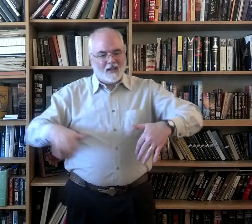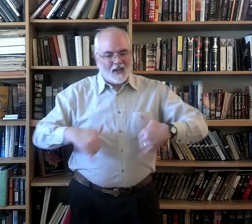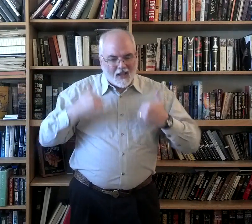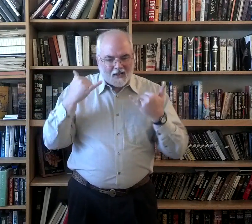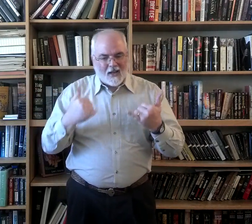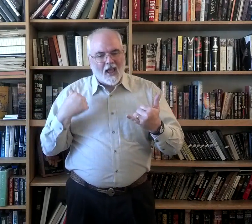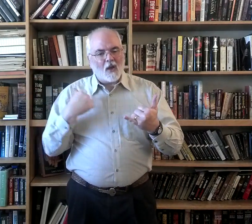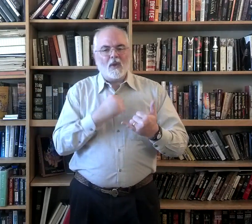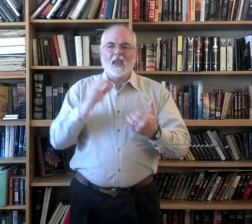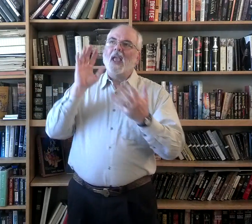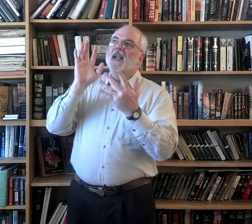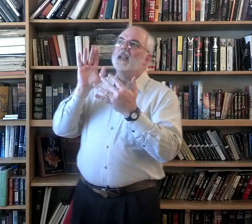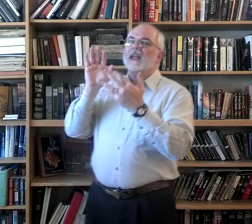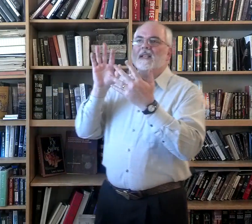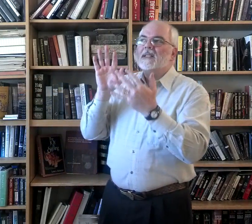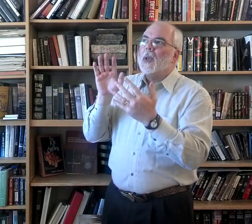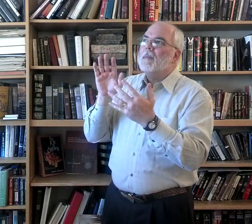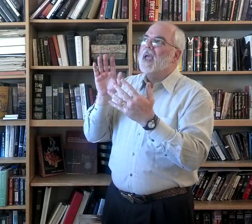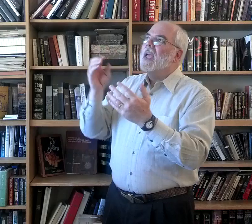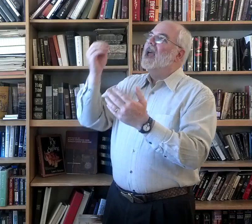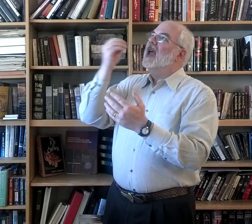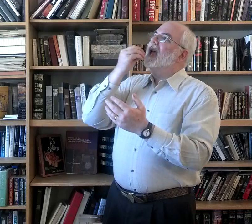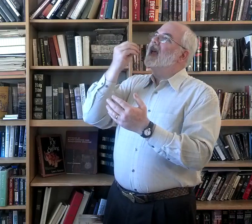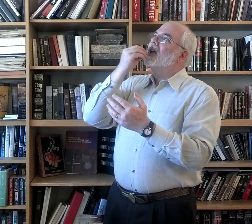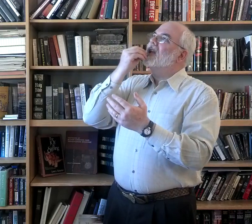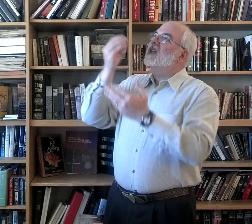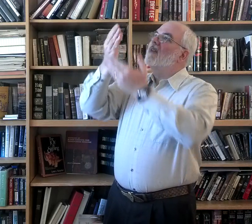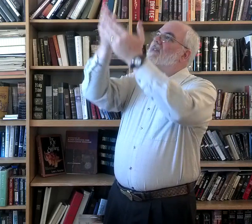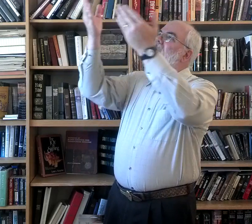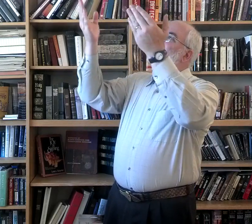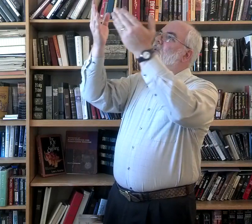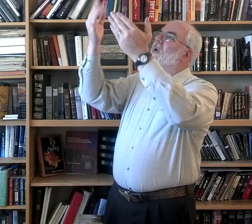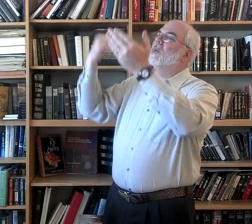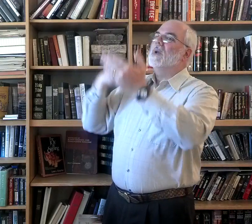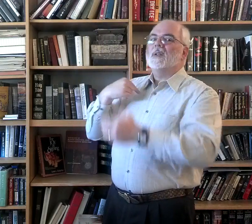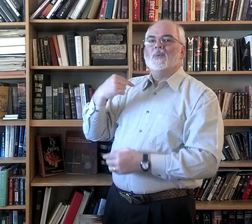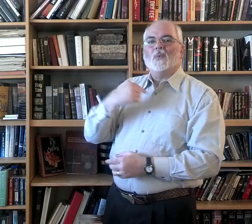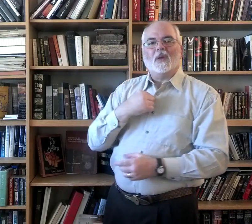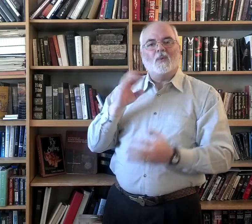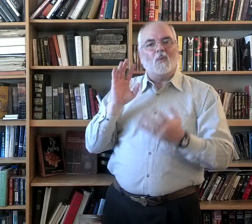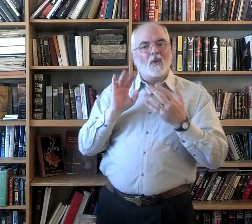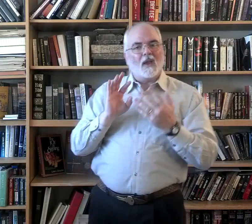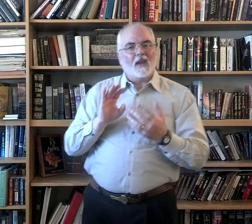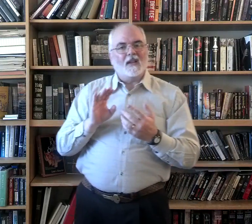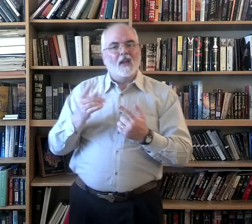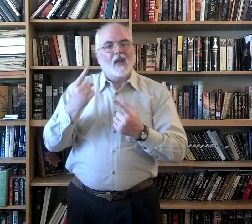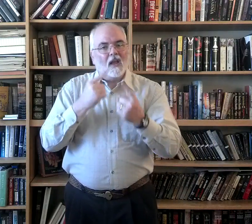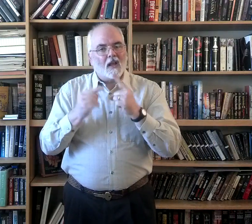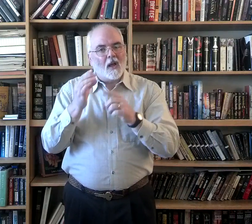Now we anticipate the peace for which we wait. Come